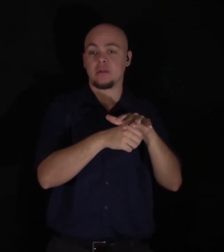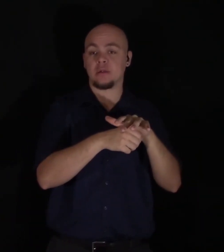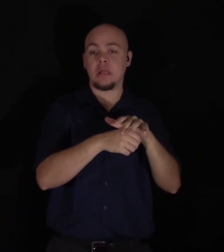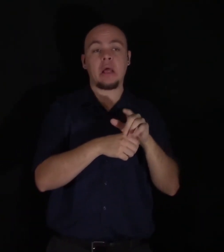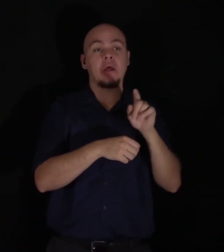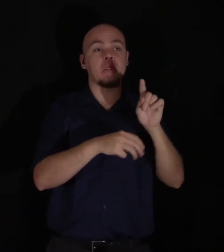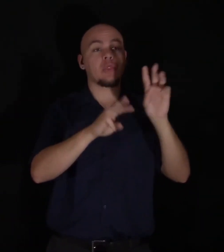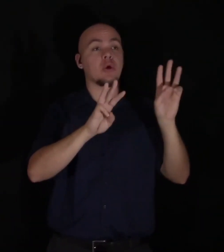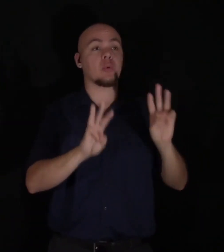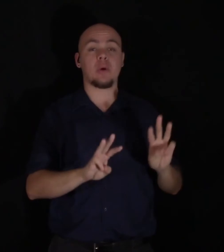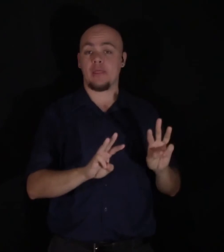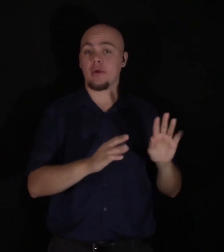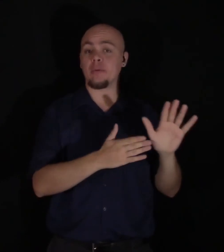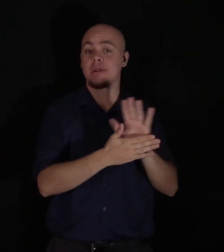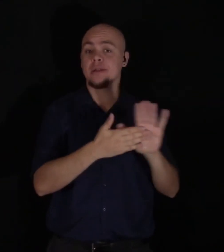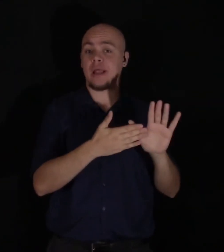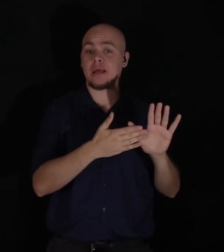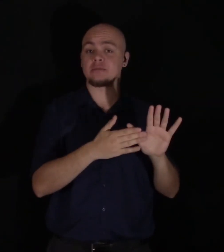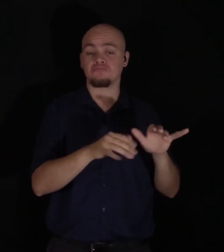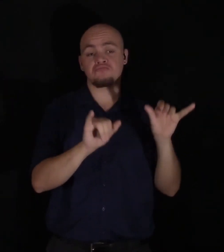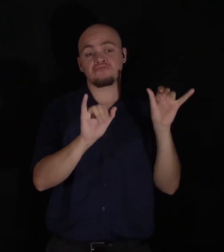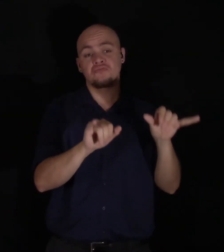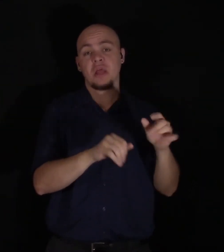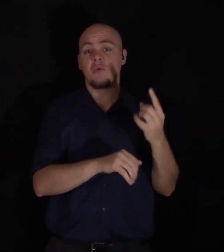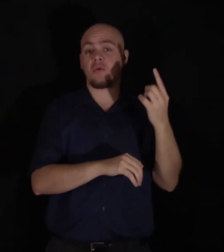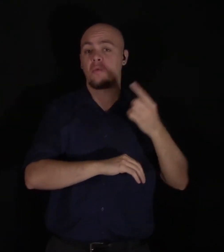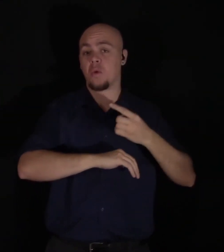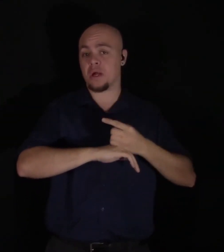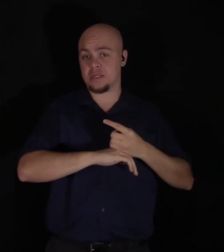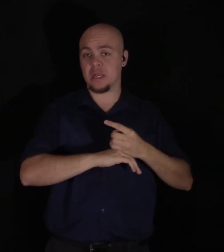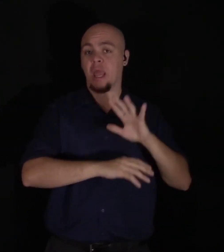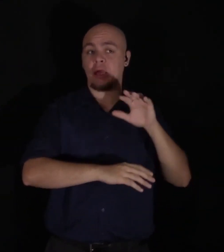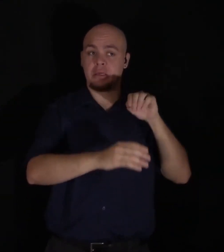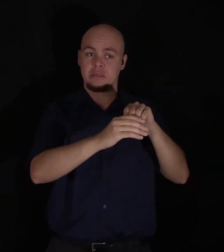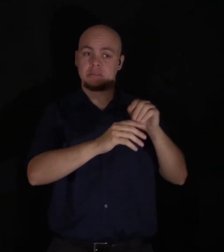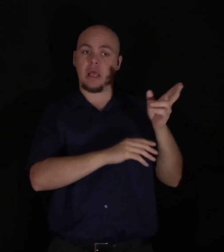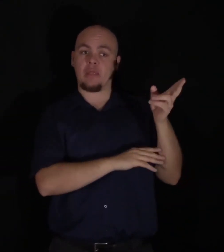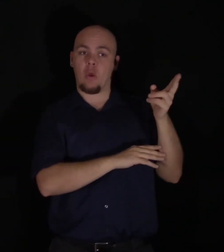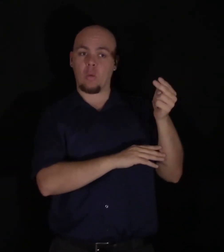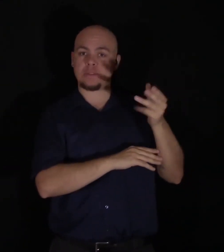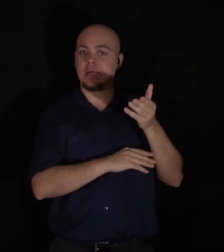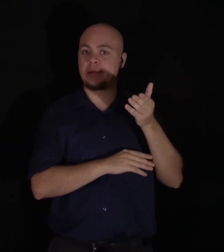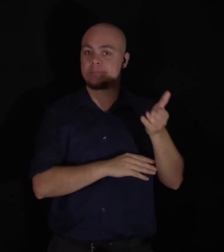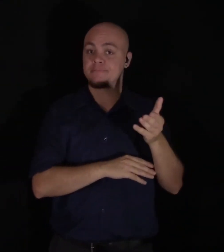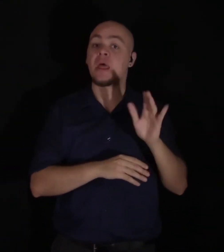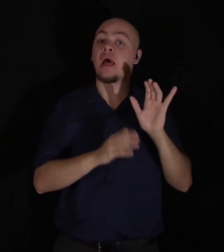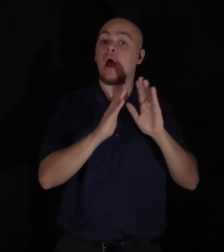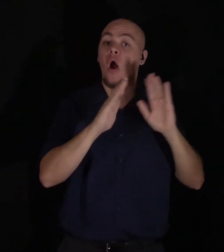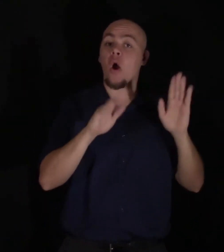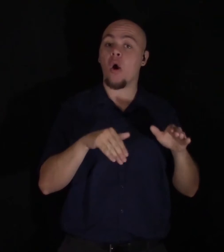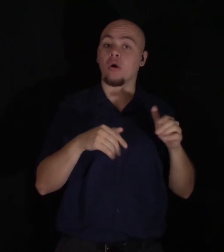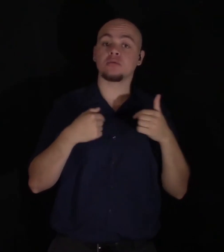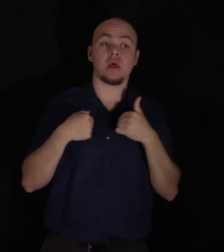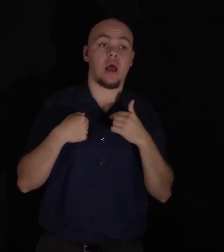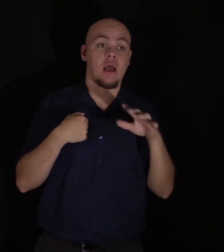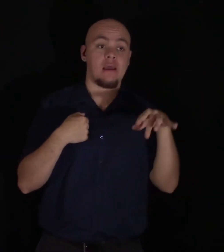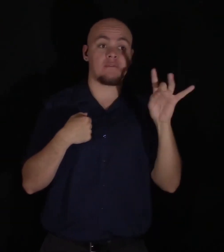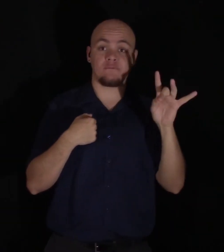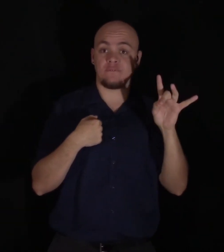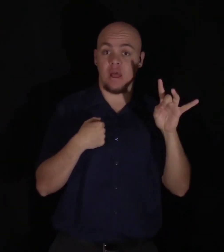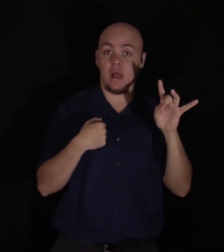the weather obliged us to remain a day confined to the inn. In this house I chanced to find a volume of the works of